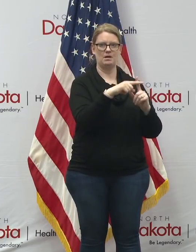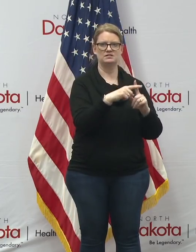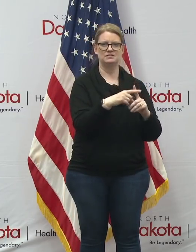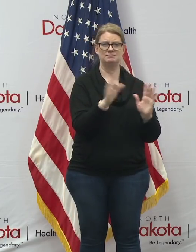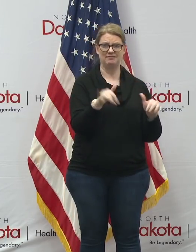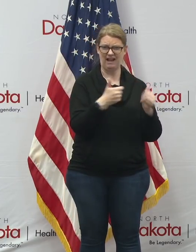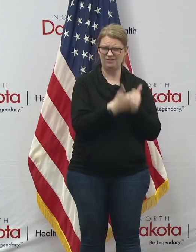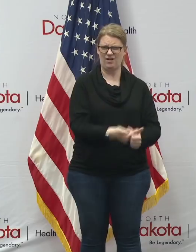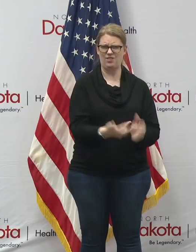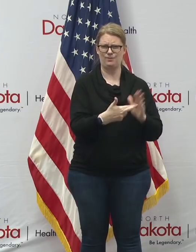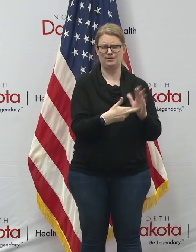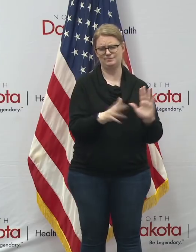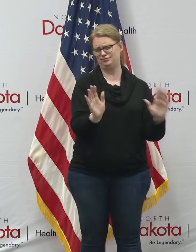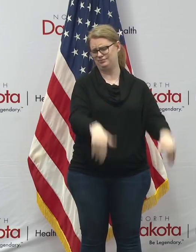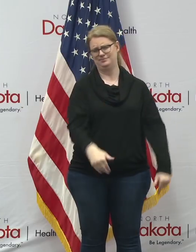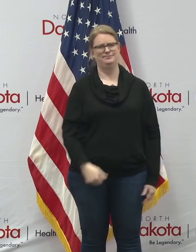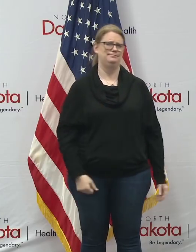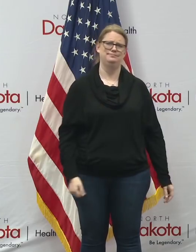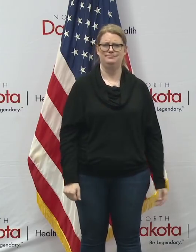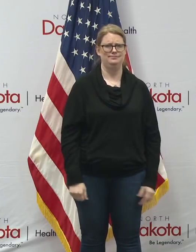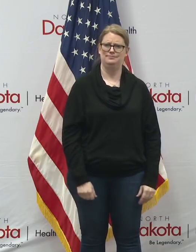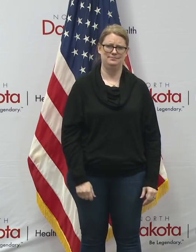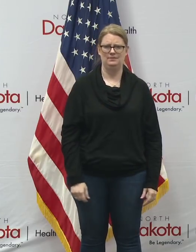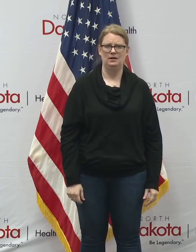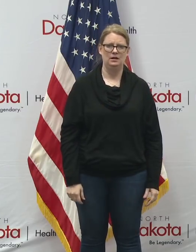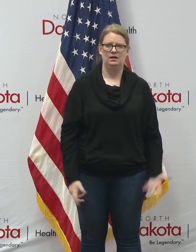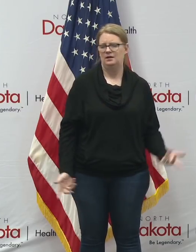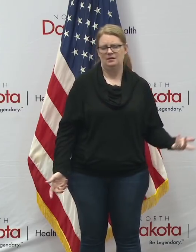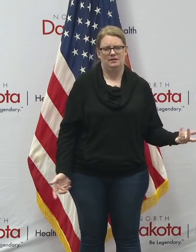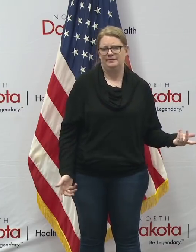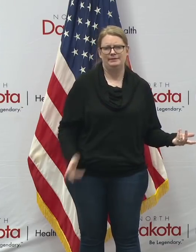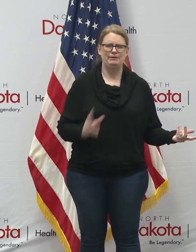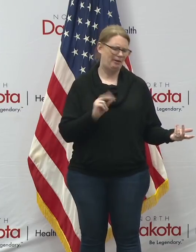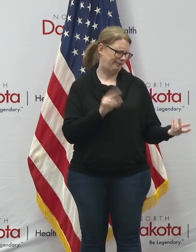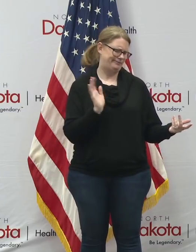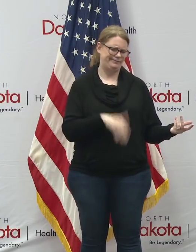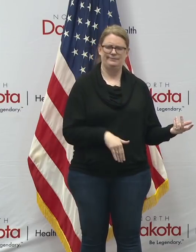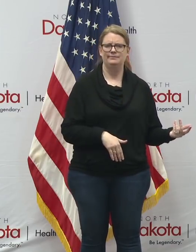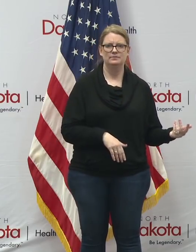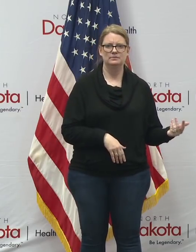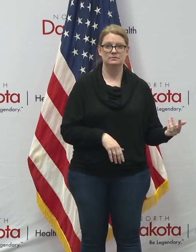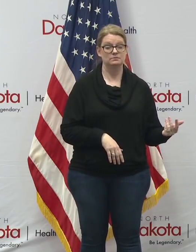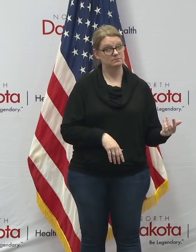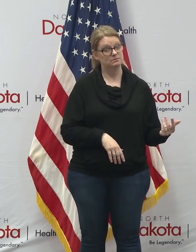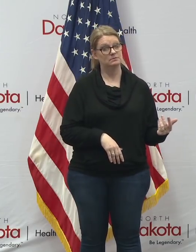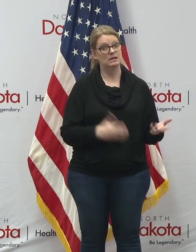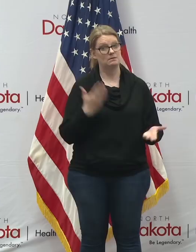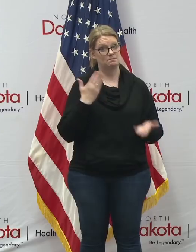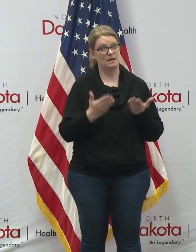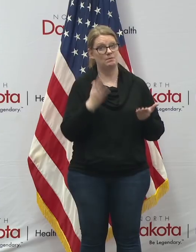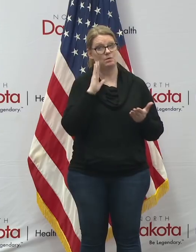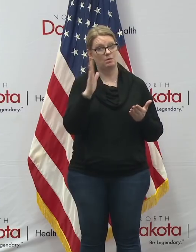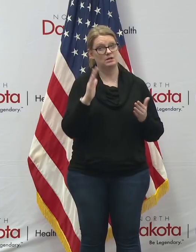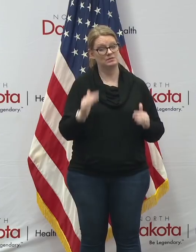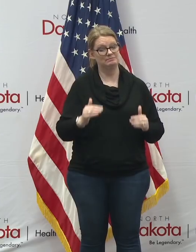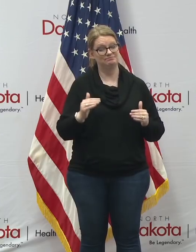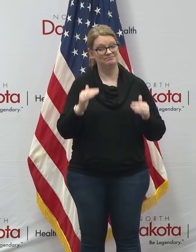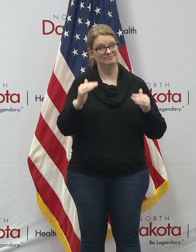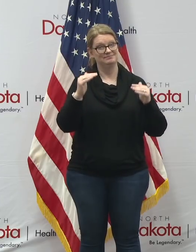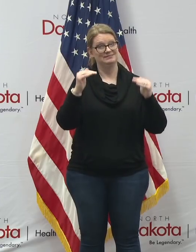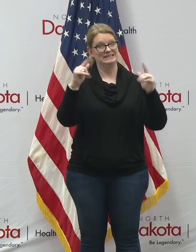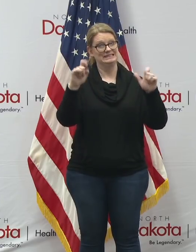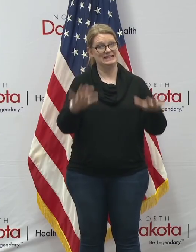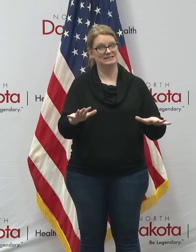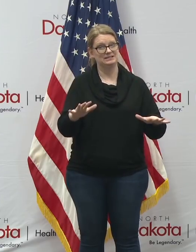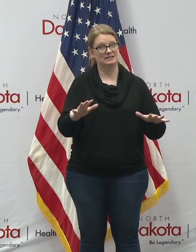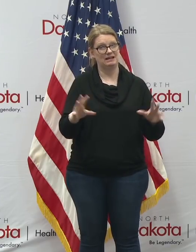to us but again like saying i wish we had another measure uh and maybe we will soon as we ramp up testing uh some of the ideas that we